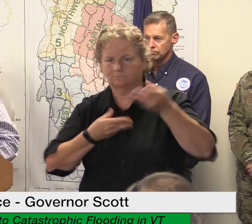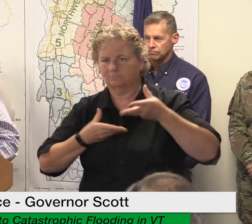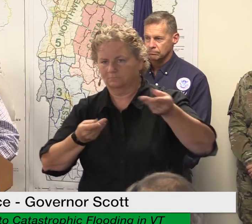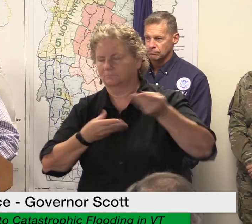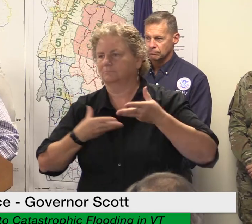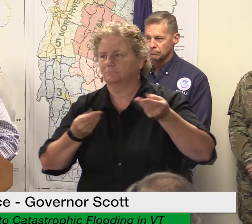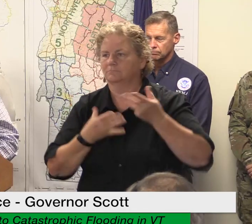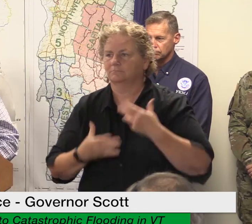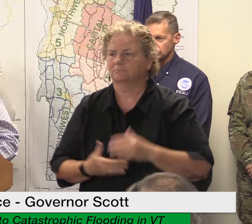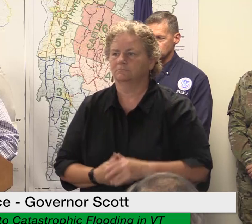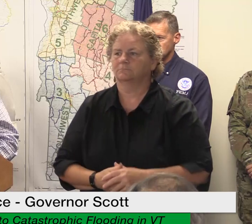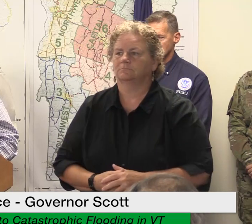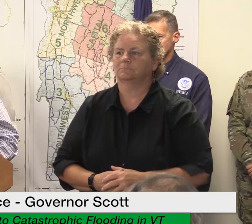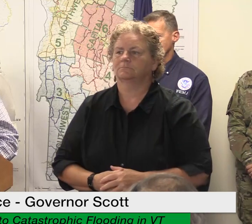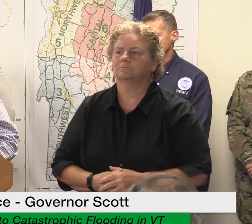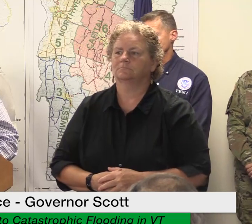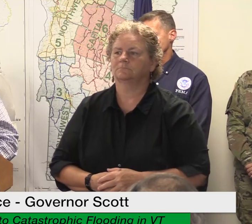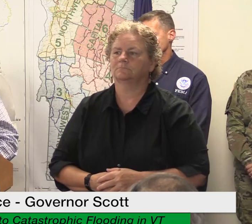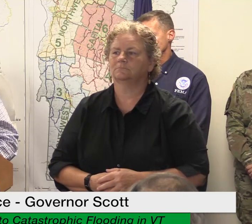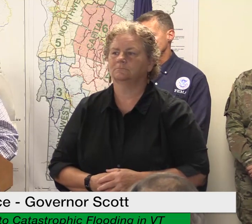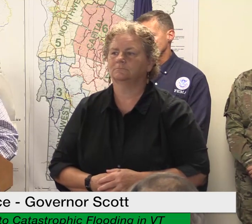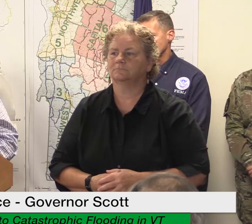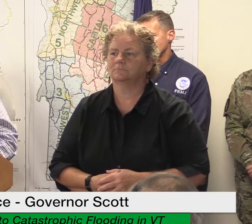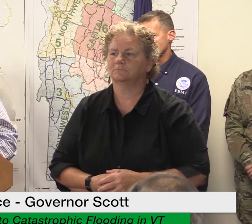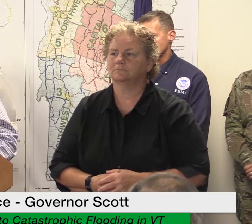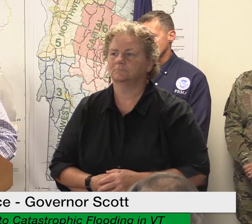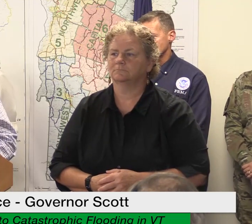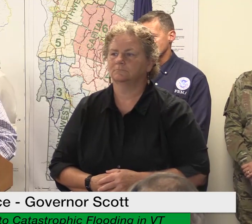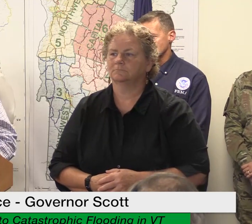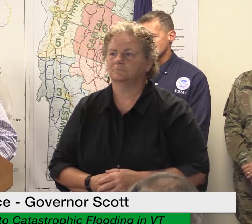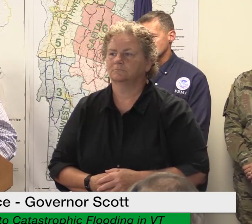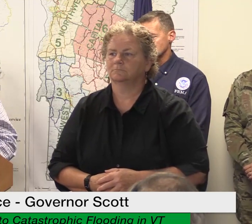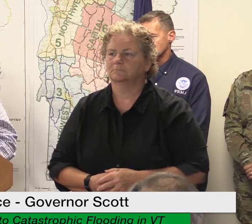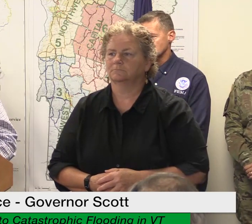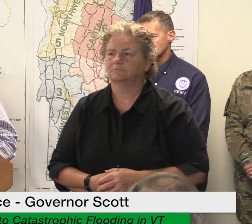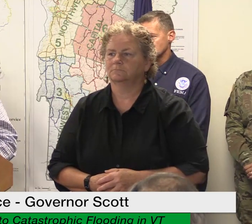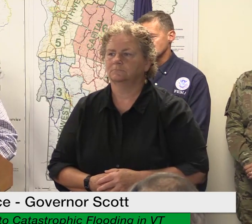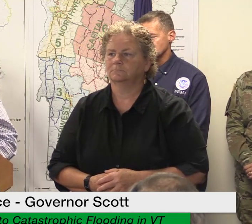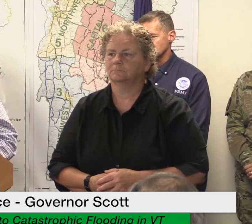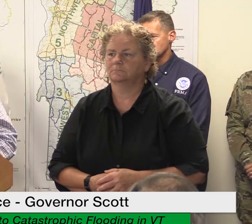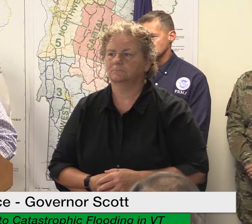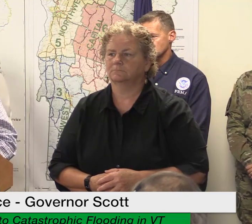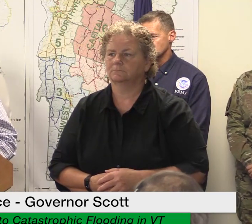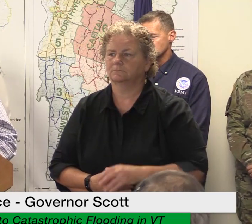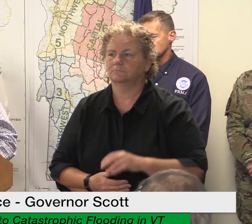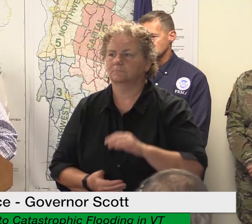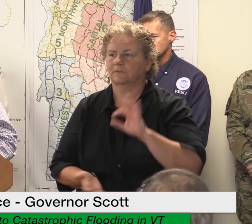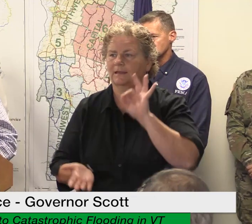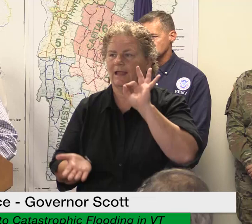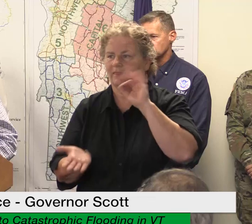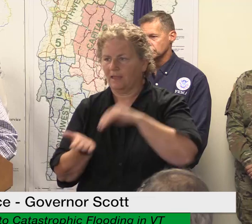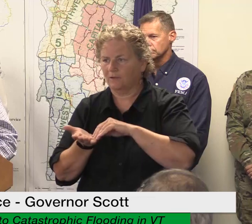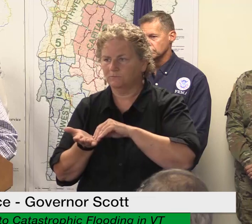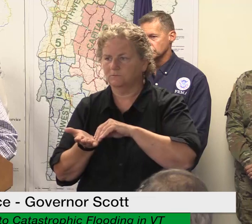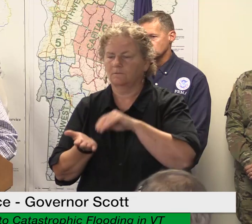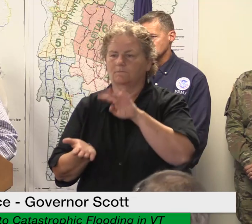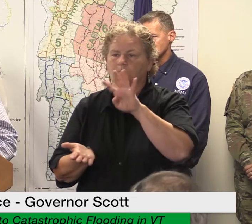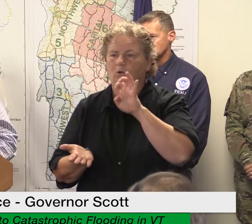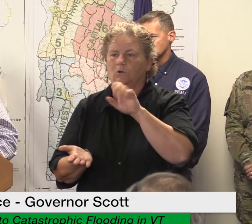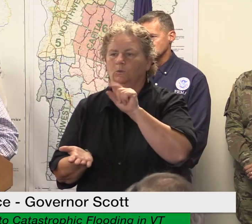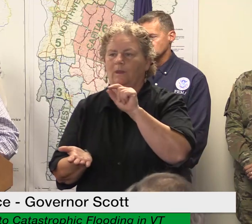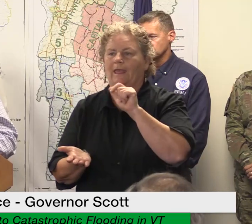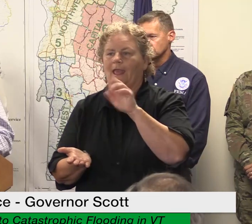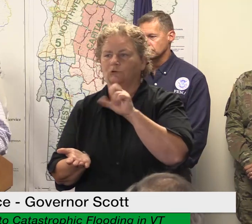this morning we're up to 9 424 acres of loss in acreage and that impacts about